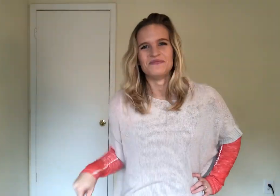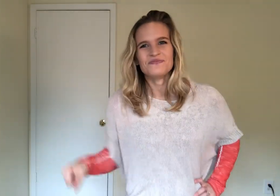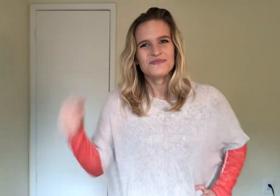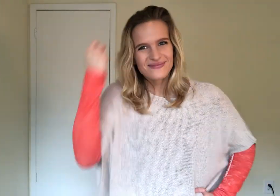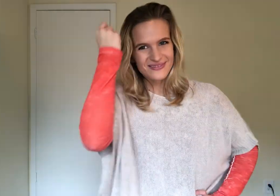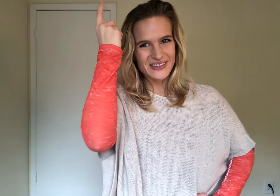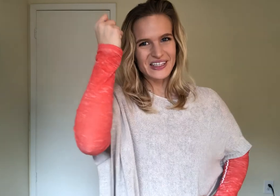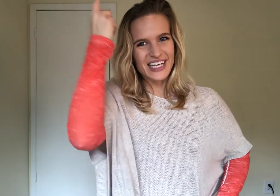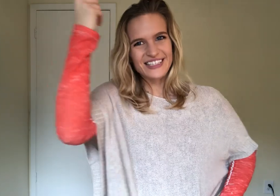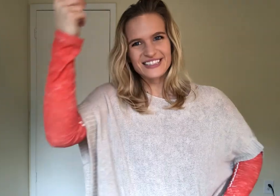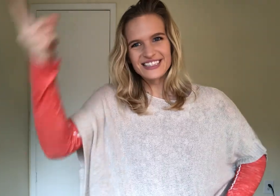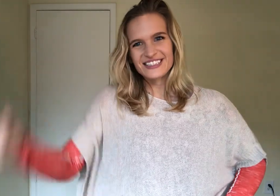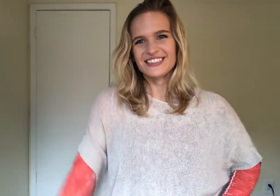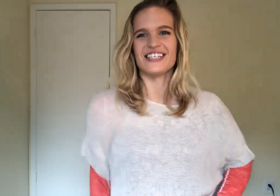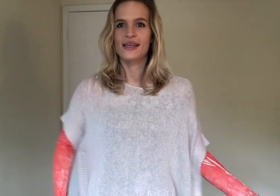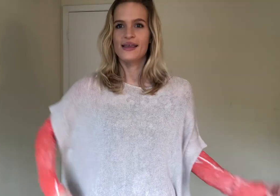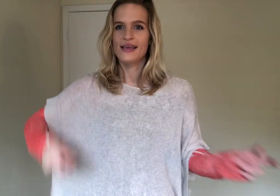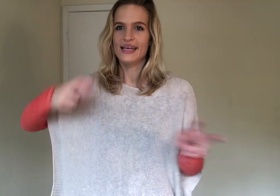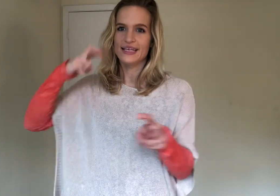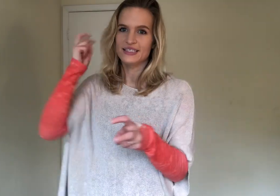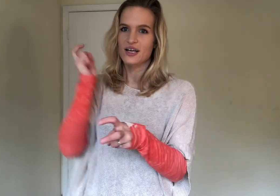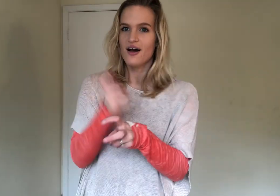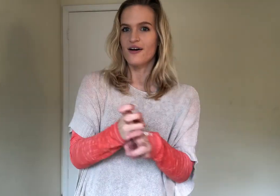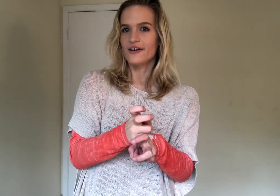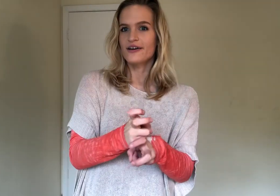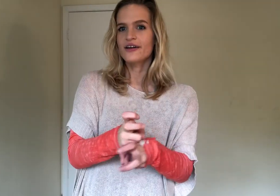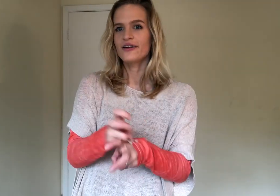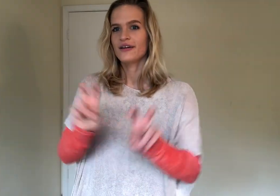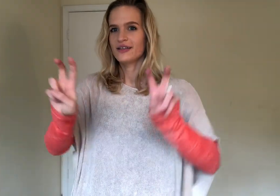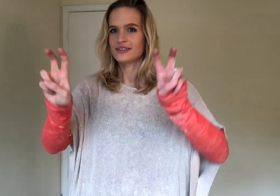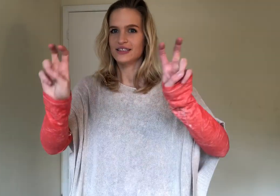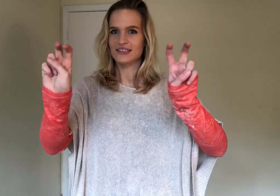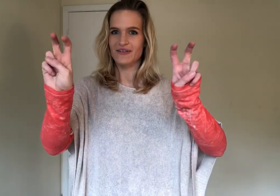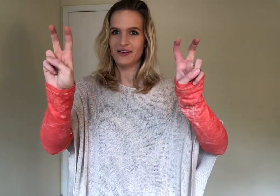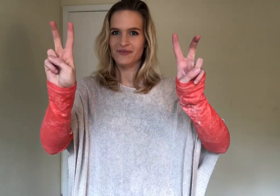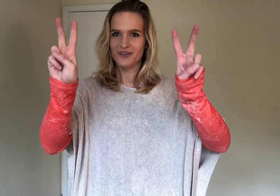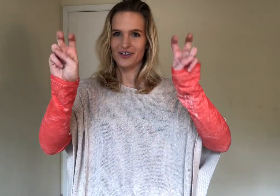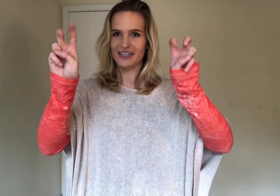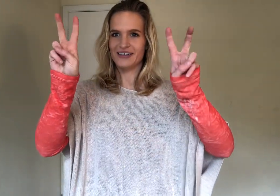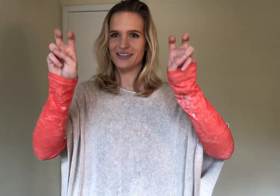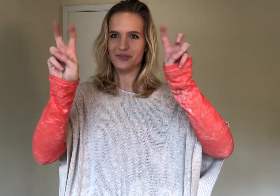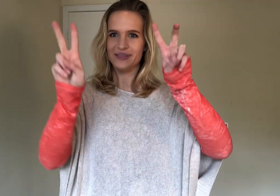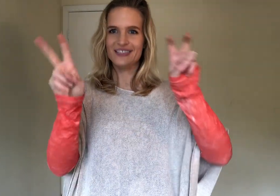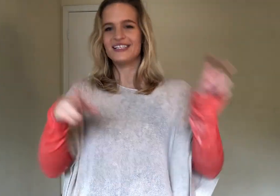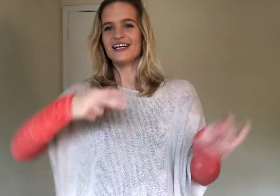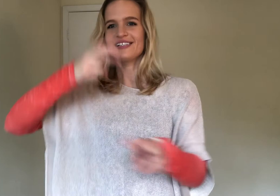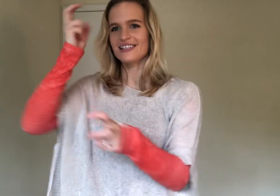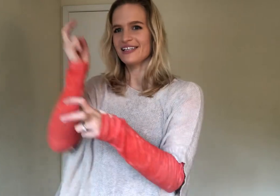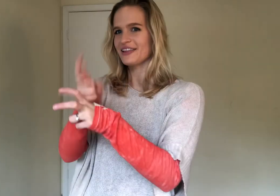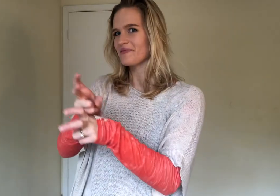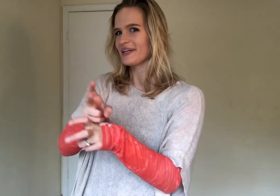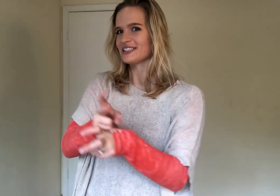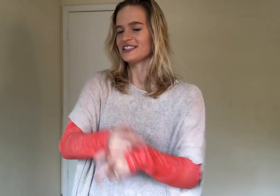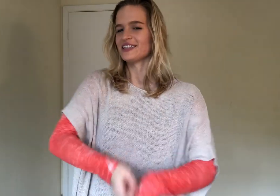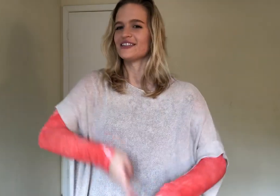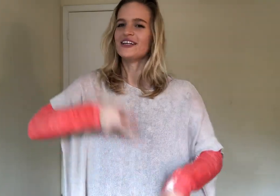realize. It's hard. So that's like crooked little peace signs and hit them against each other.